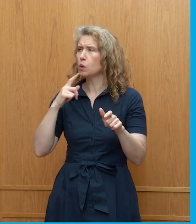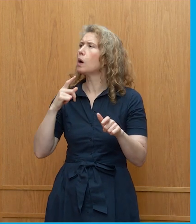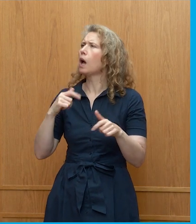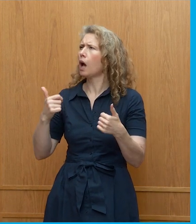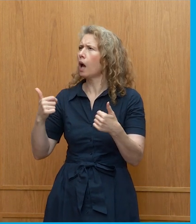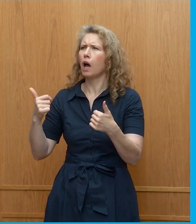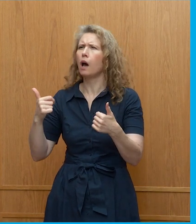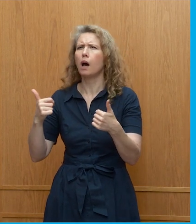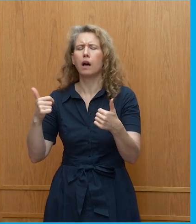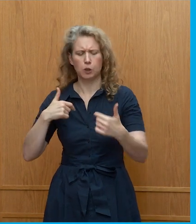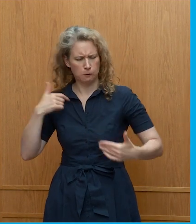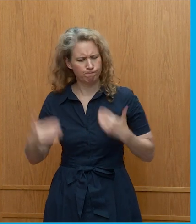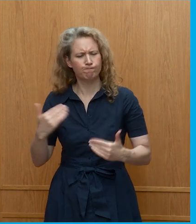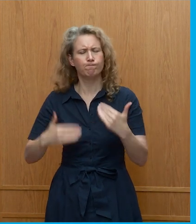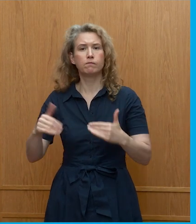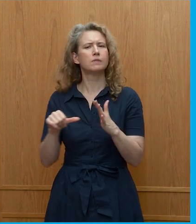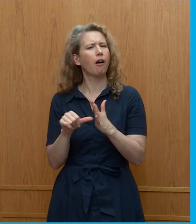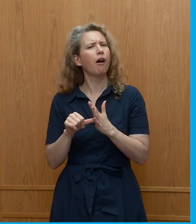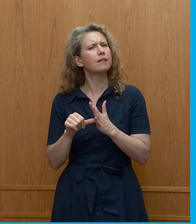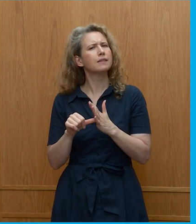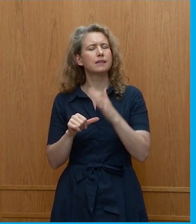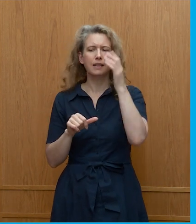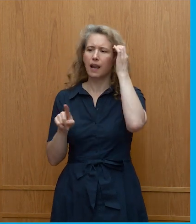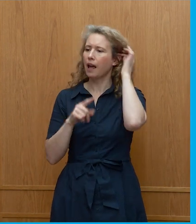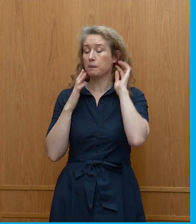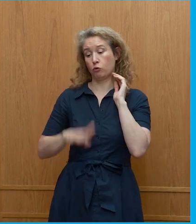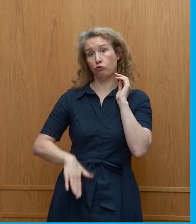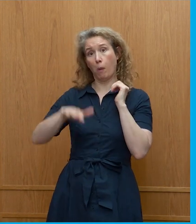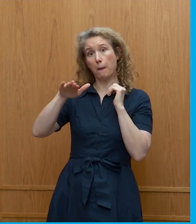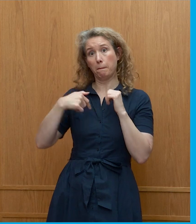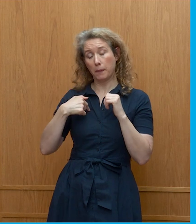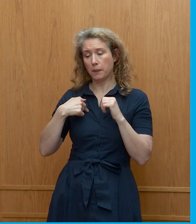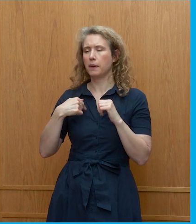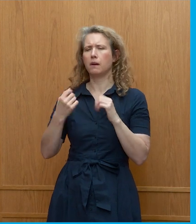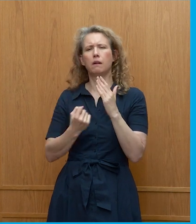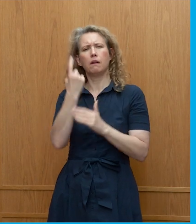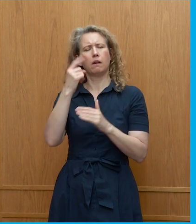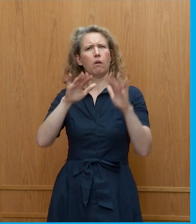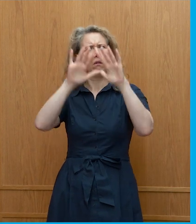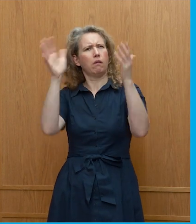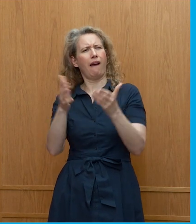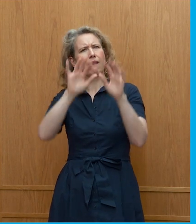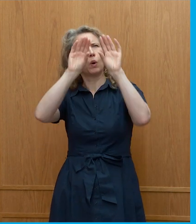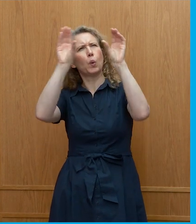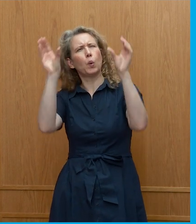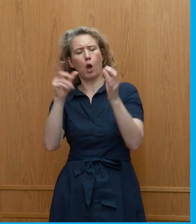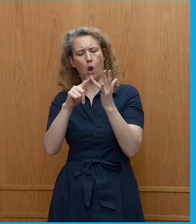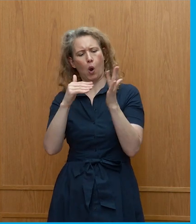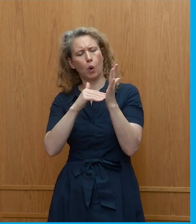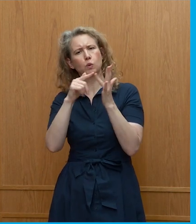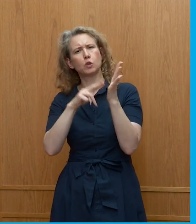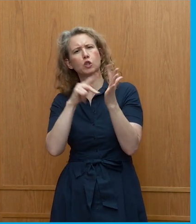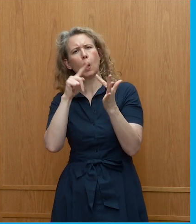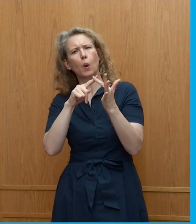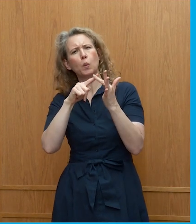behind perhaps than, say, for example, when I was growing up where the ozone layer was the kind of one prominent issue,